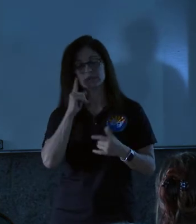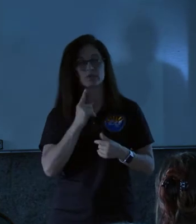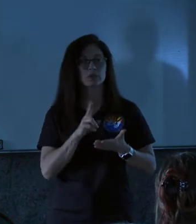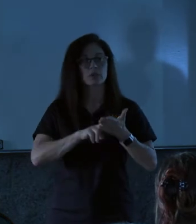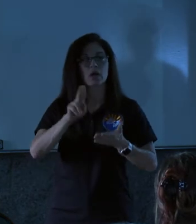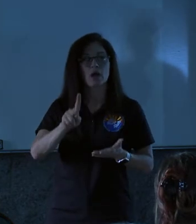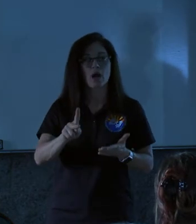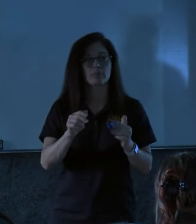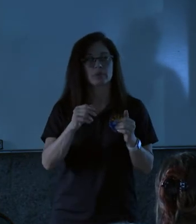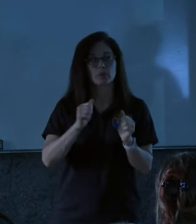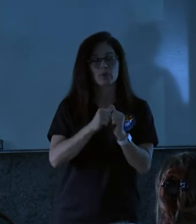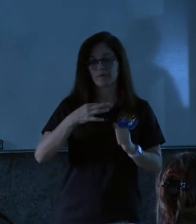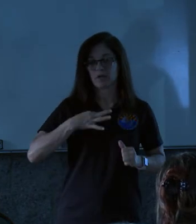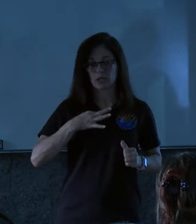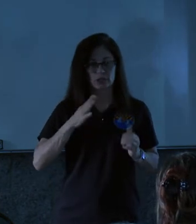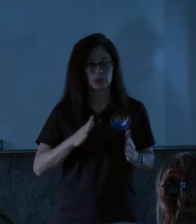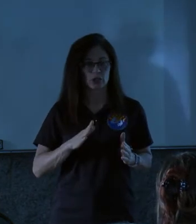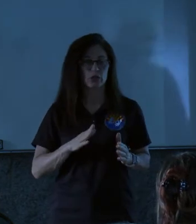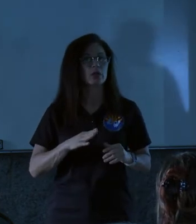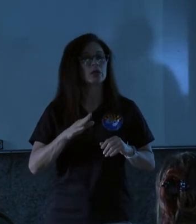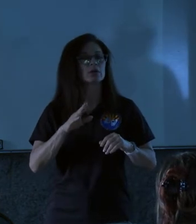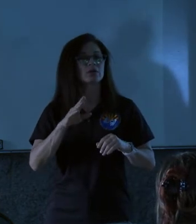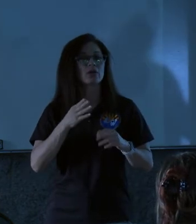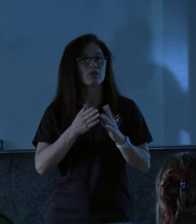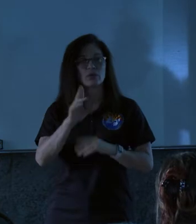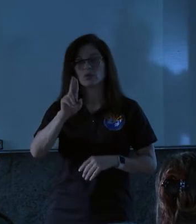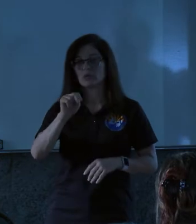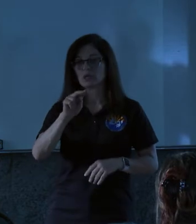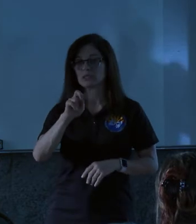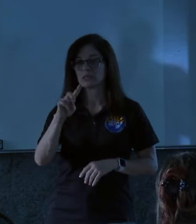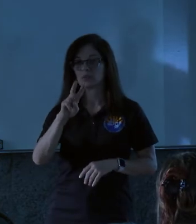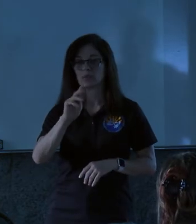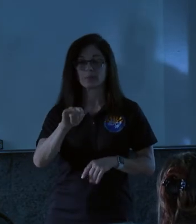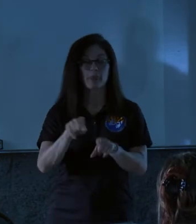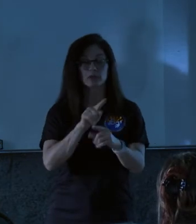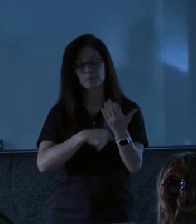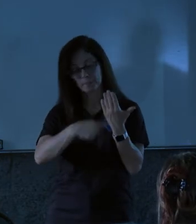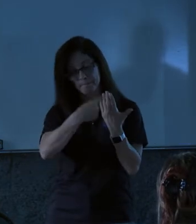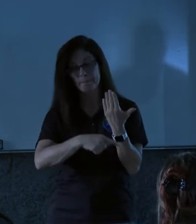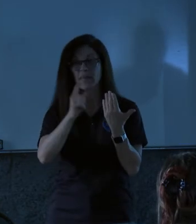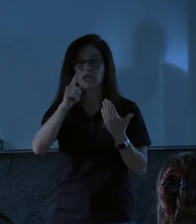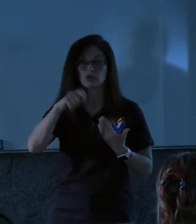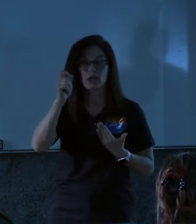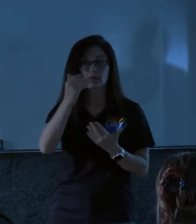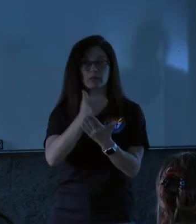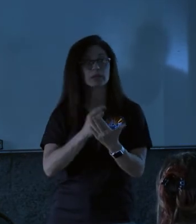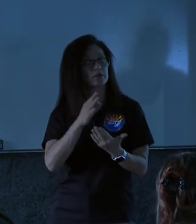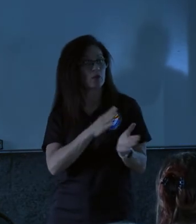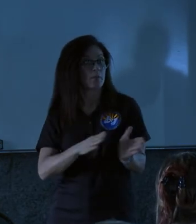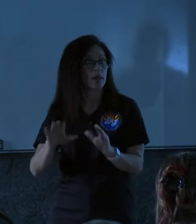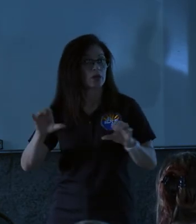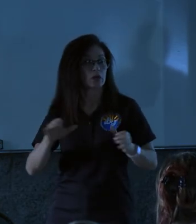signing up with the volunteer opportunity through the United Way. And then on the back side is a checklist. So if you plan to do your